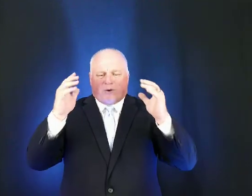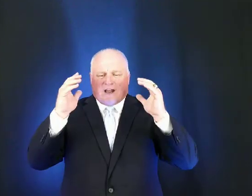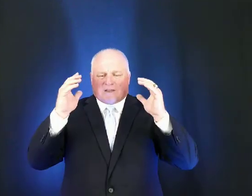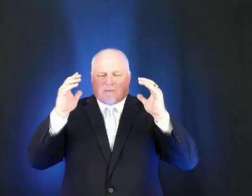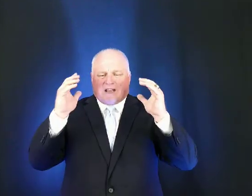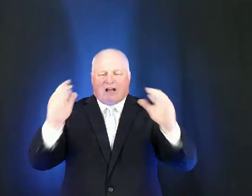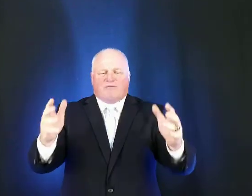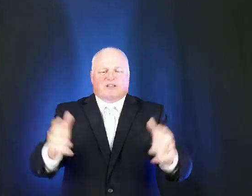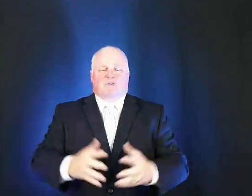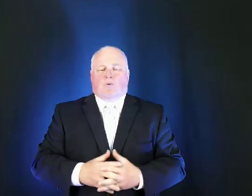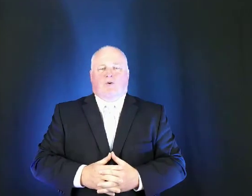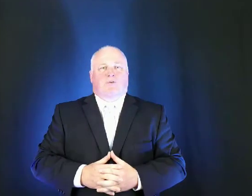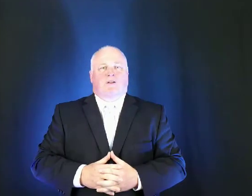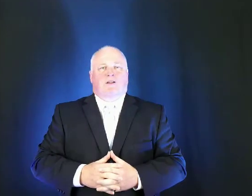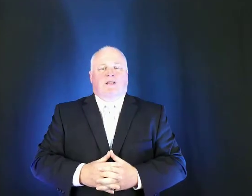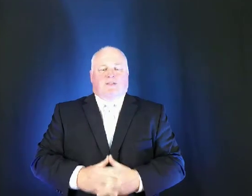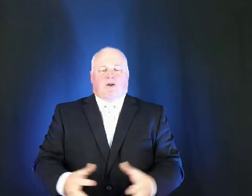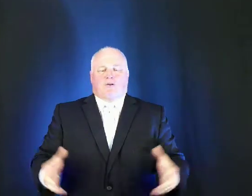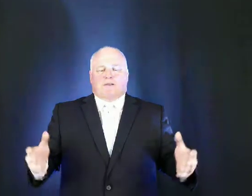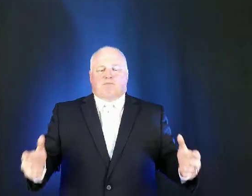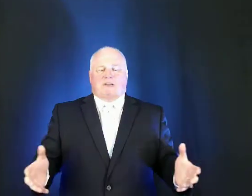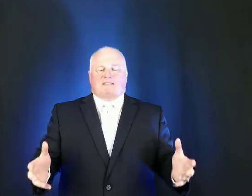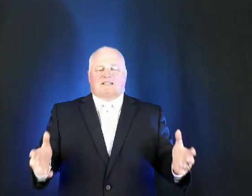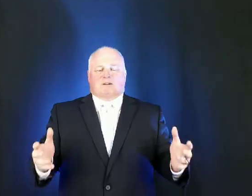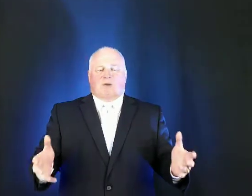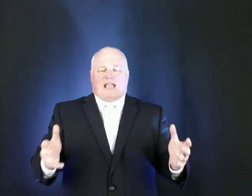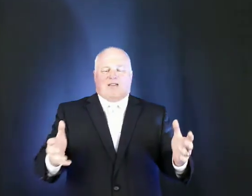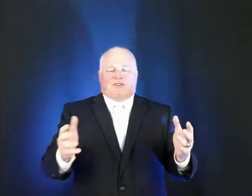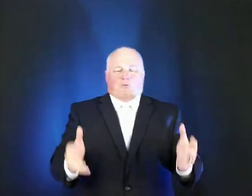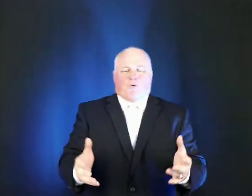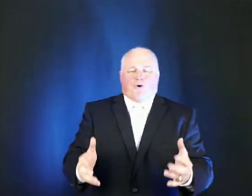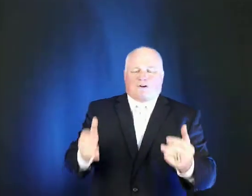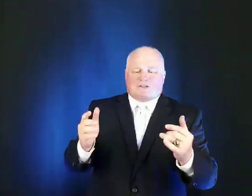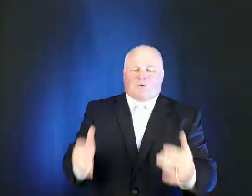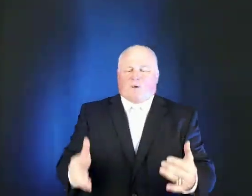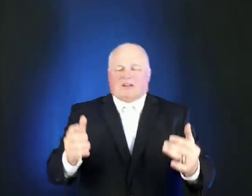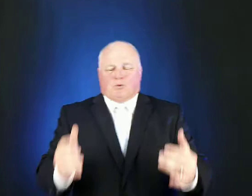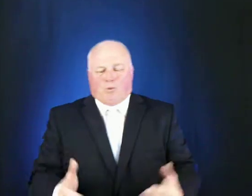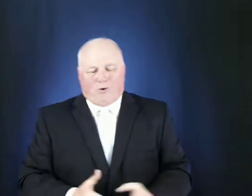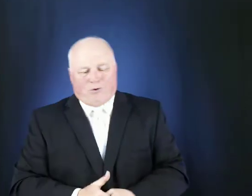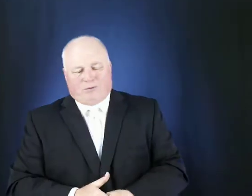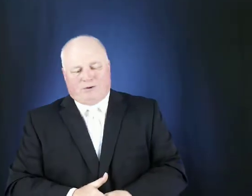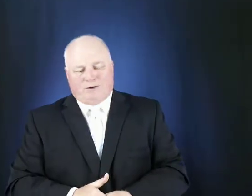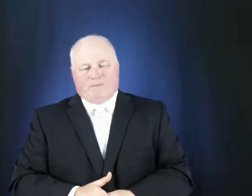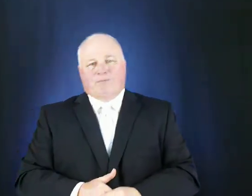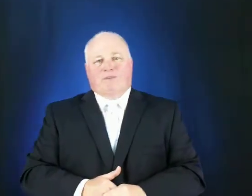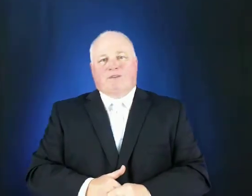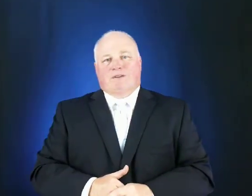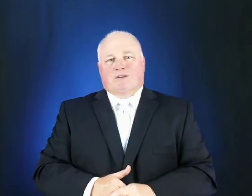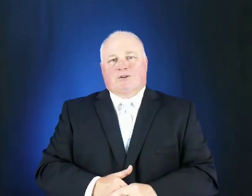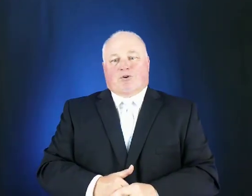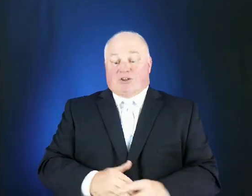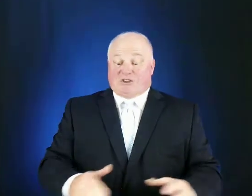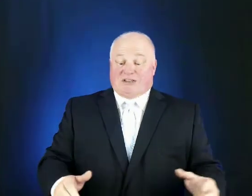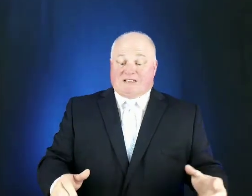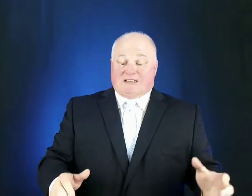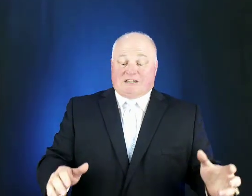we're not to be of this world the only business that we have in the world is to win the world christians in this